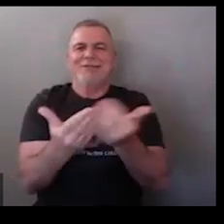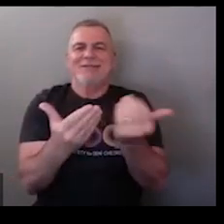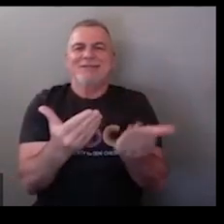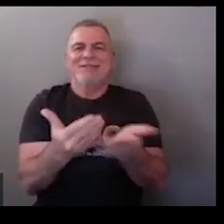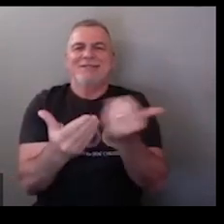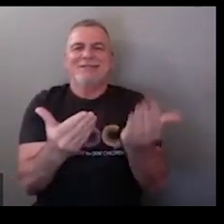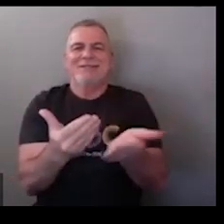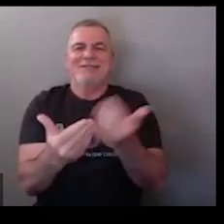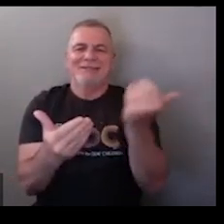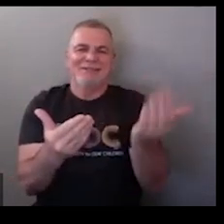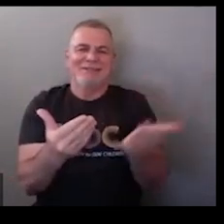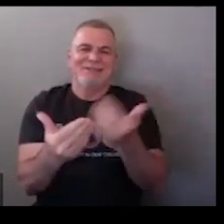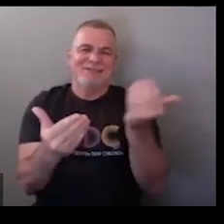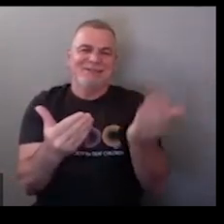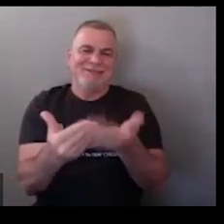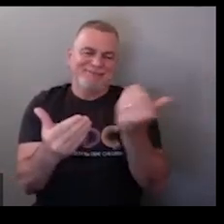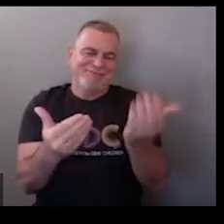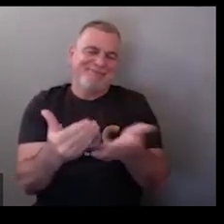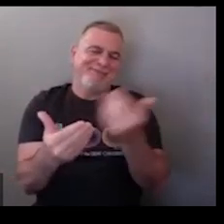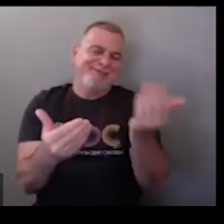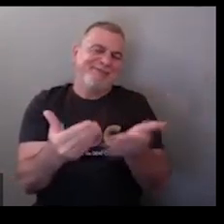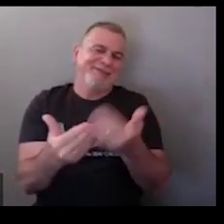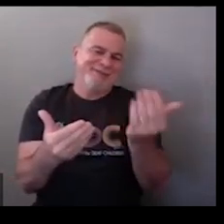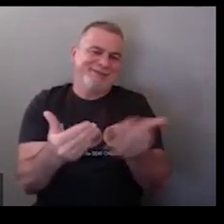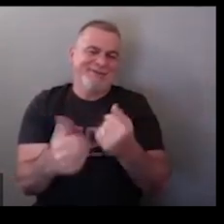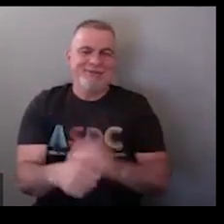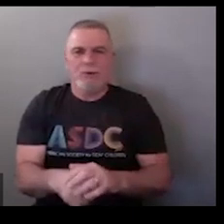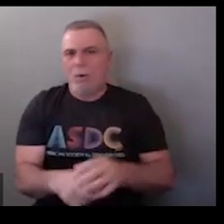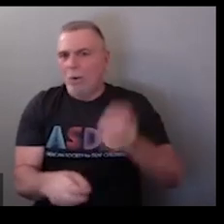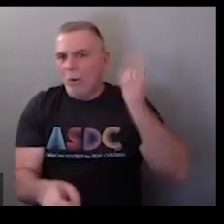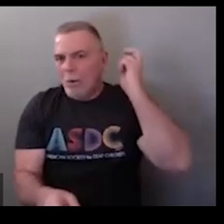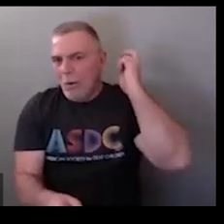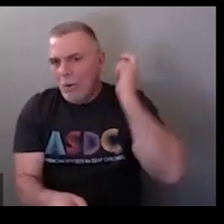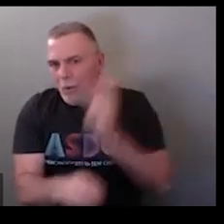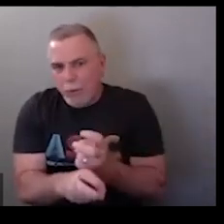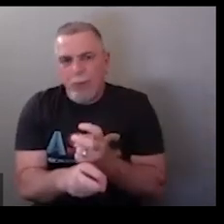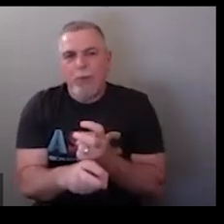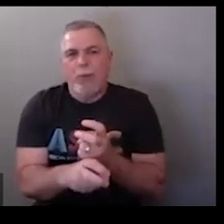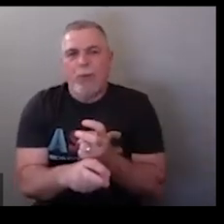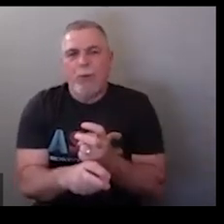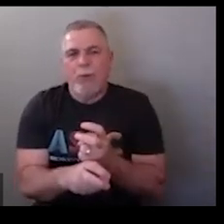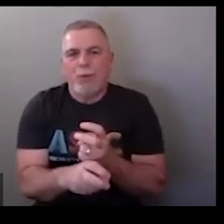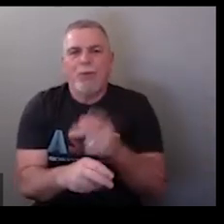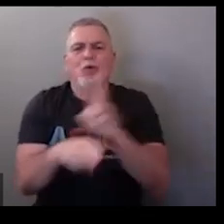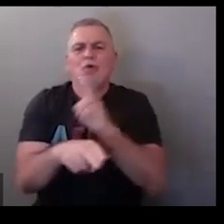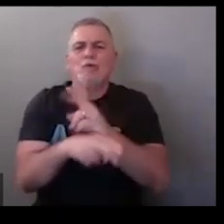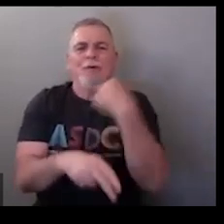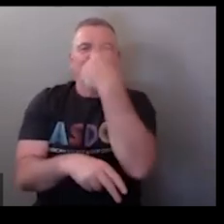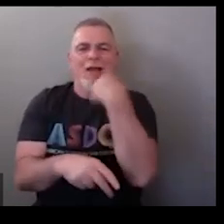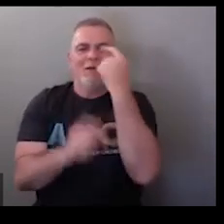hands bent and you hit one up past the other for easy again difficult